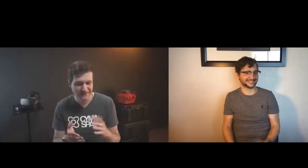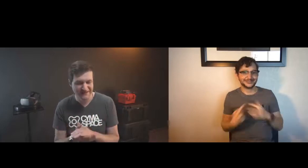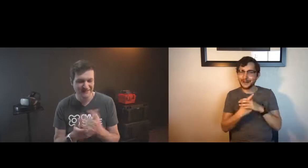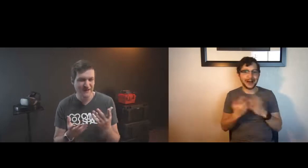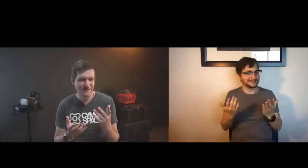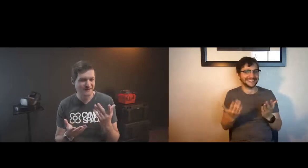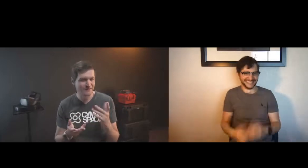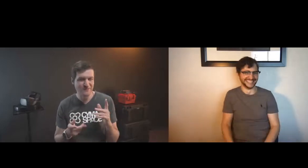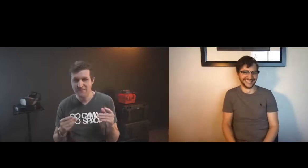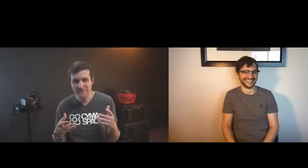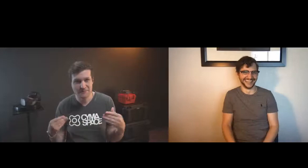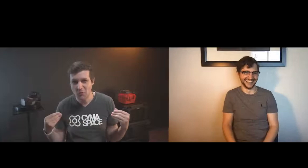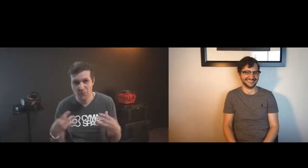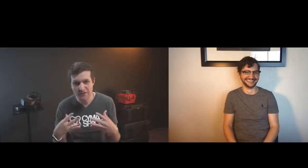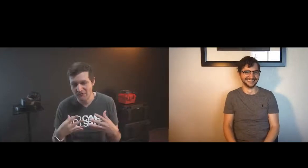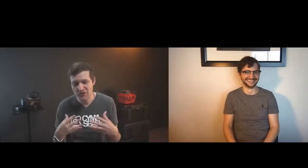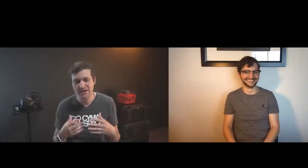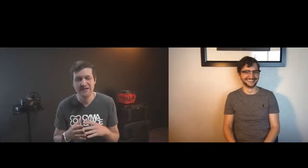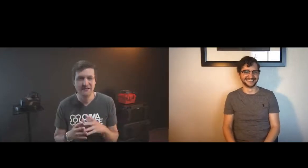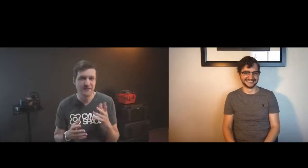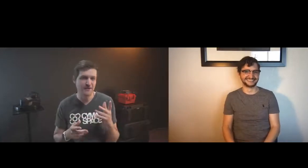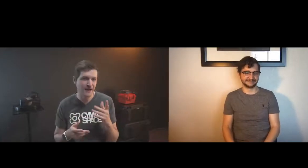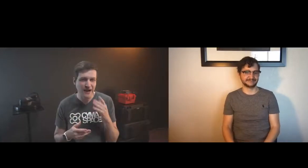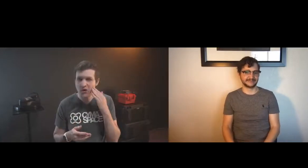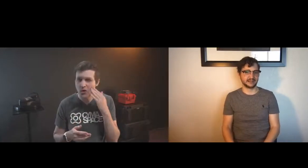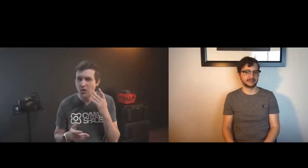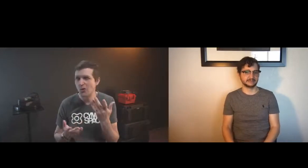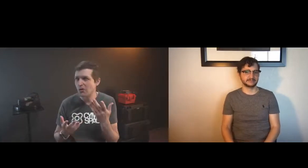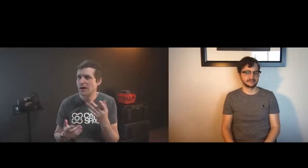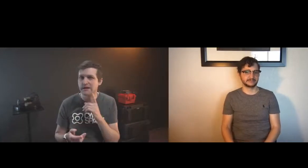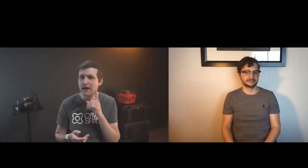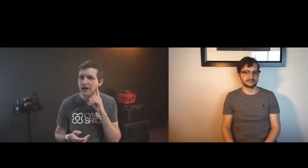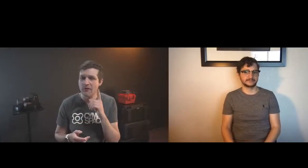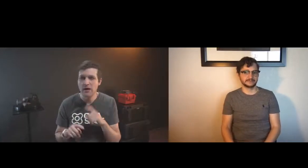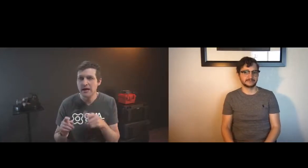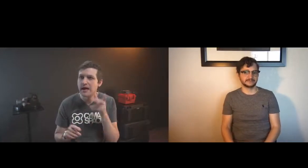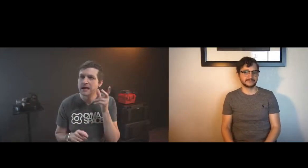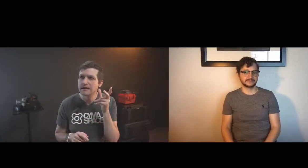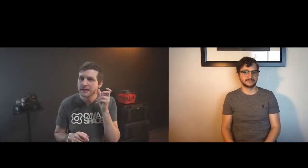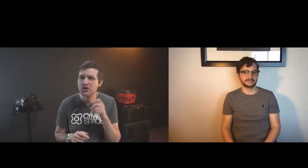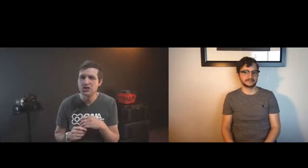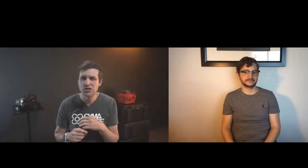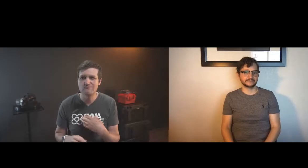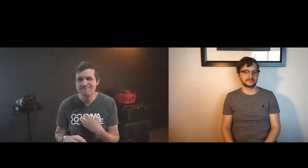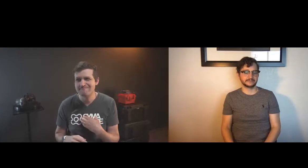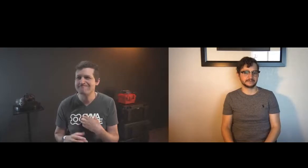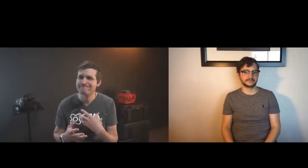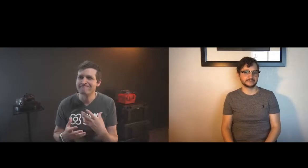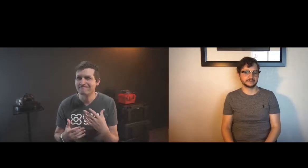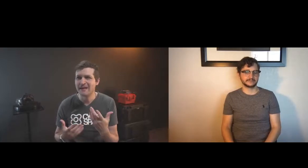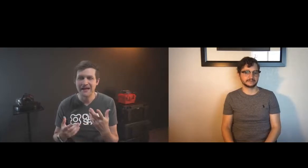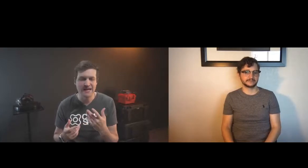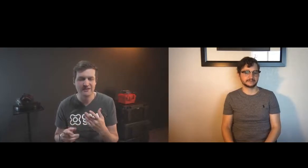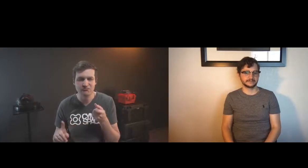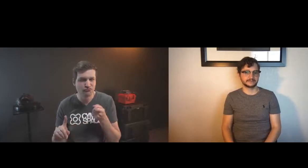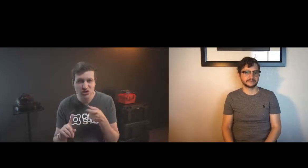yeah really i'd say just show up you know just to not be afraid i mean i know it seems a